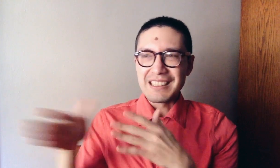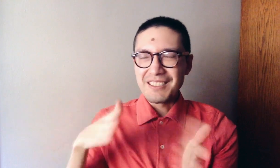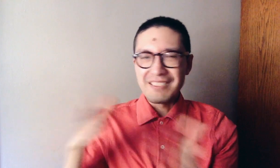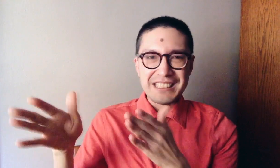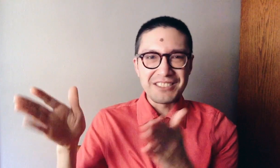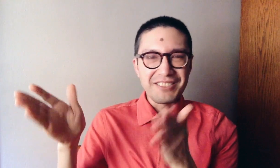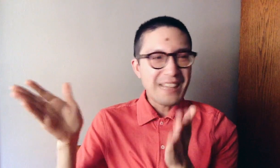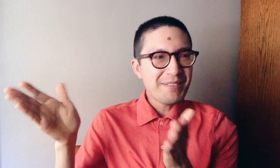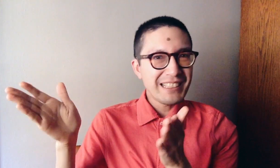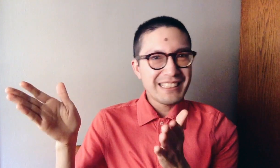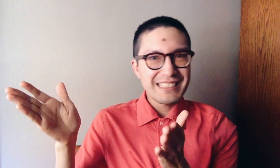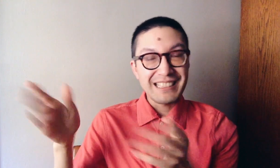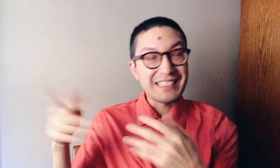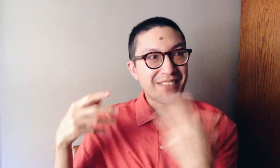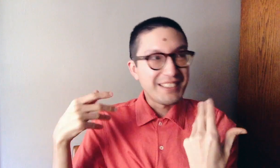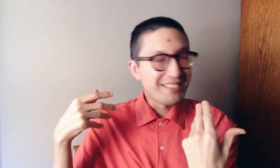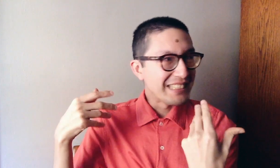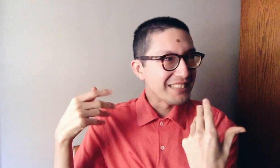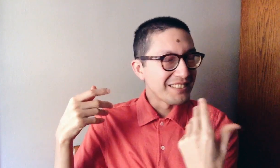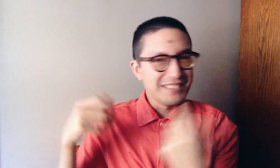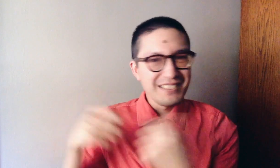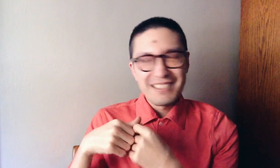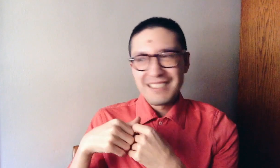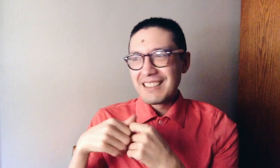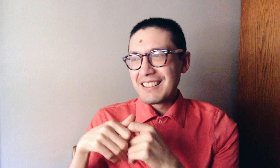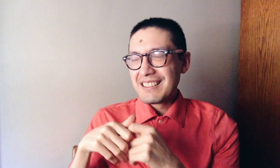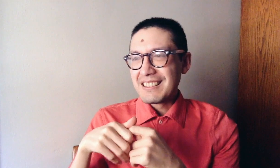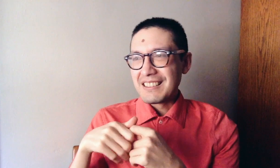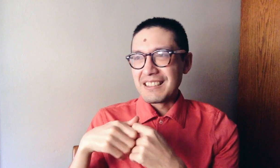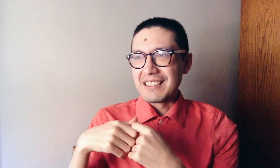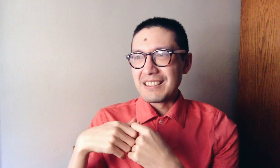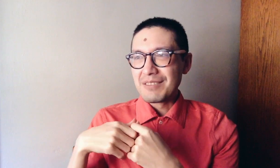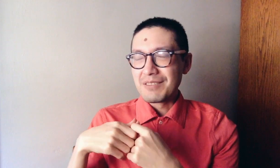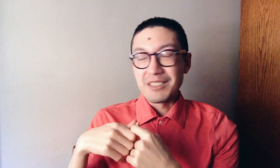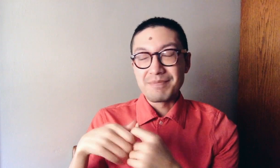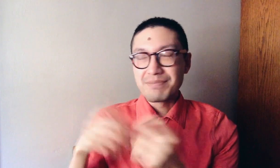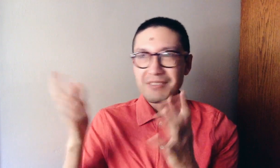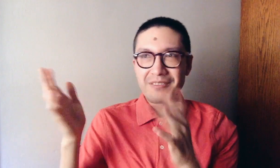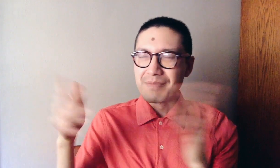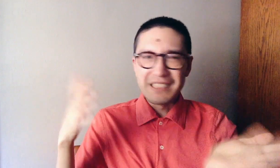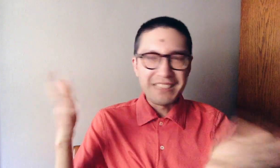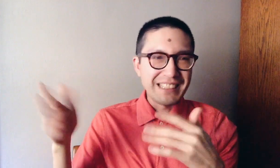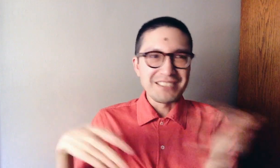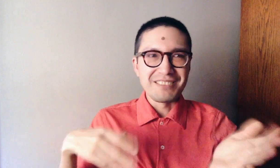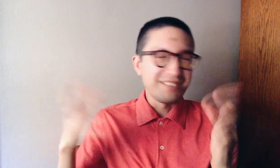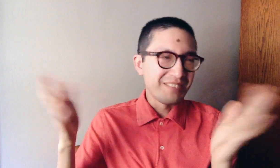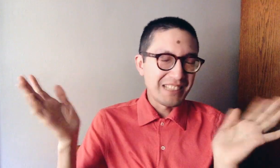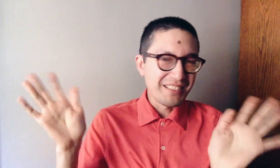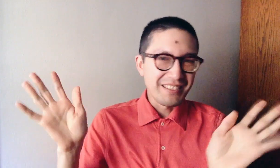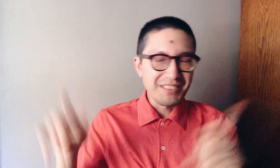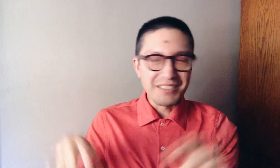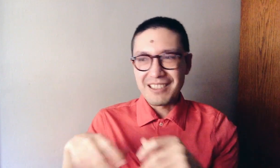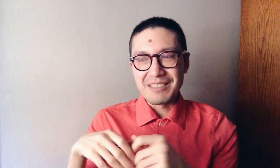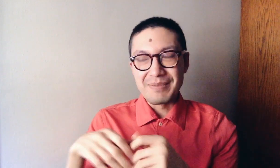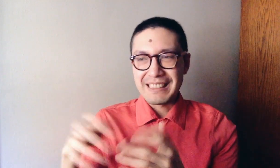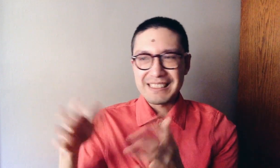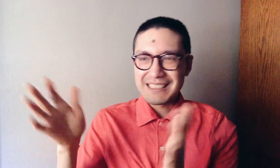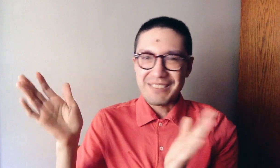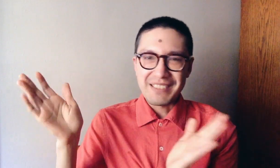interracial families, cause I'm interracial. Uh, well, multiracial, whatever you want to call it, mixed sub,